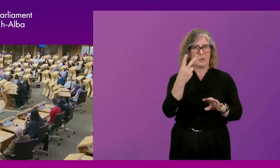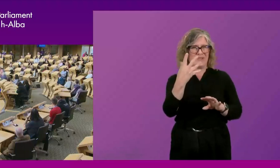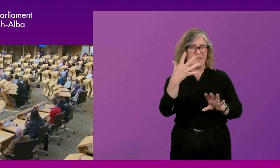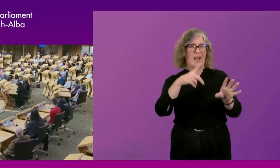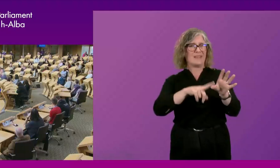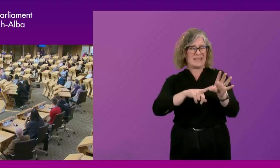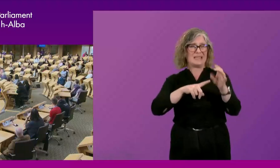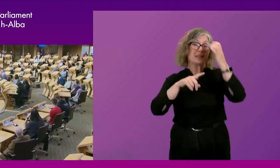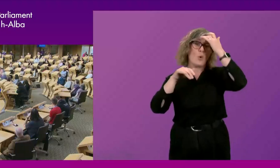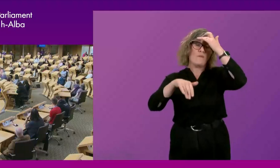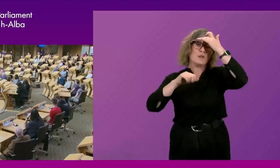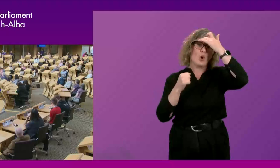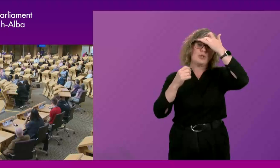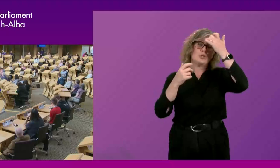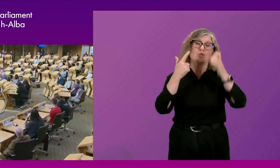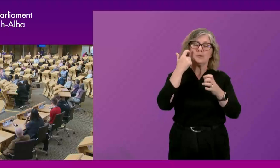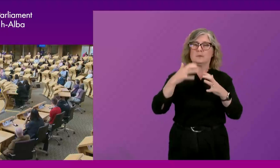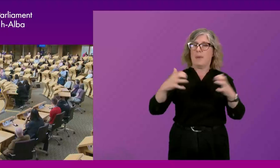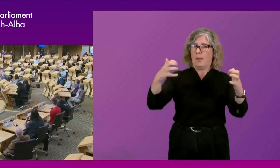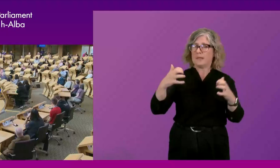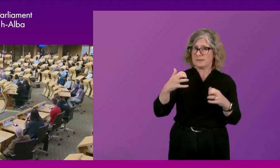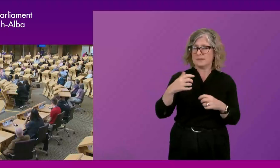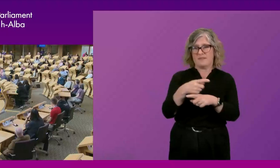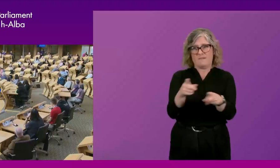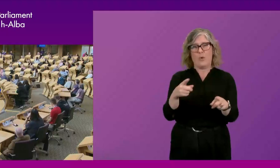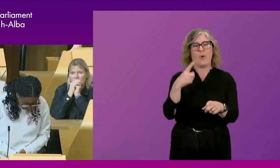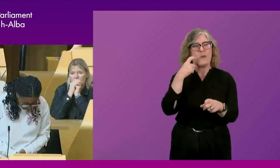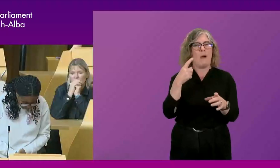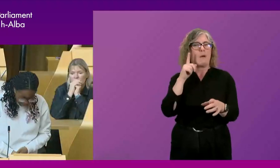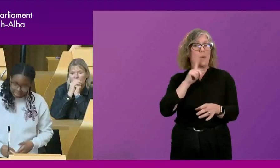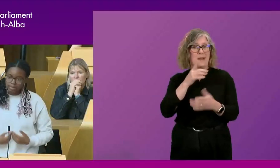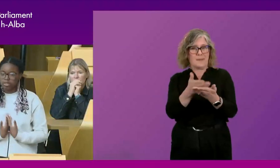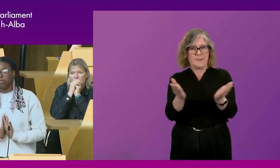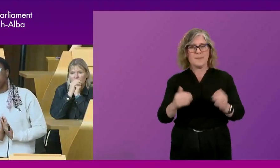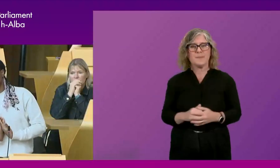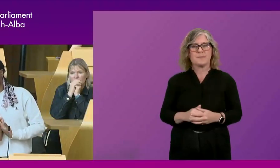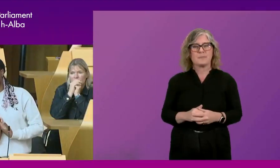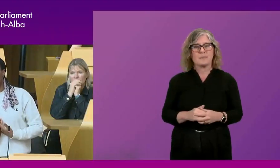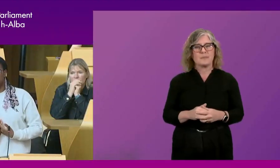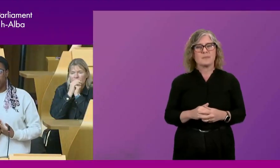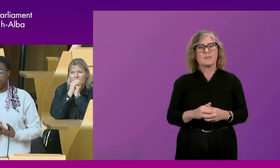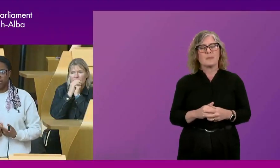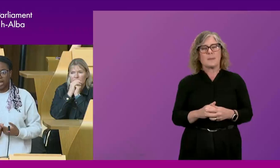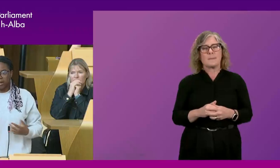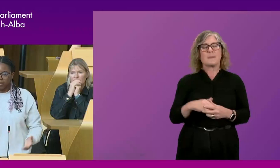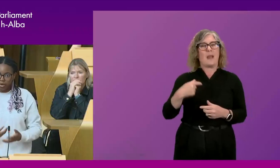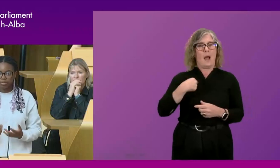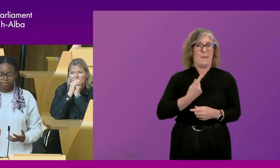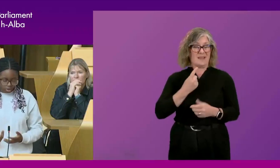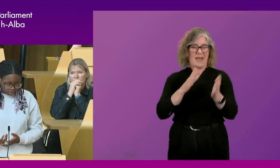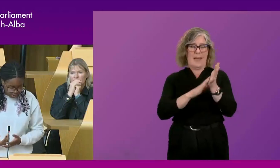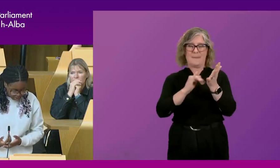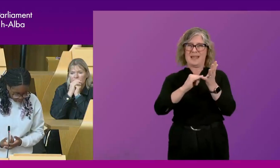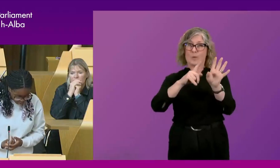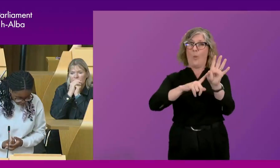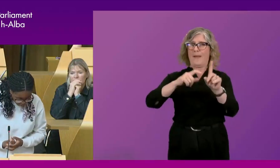of the Scottish Parliament. Where are the young women? Um, and as an MSYP myself, um, I am involved